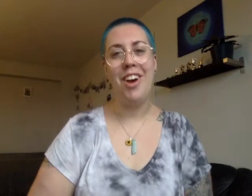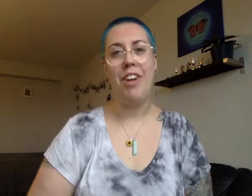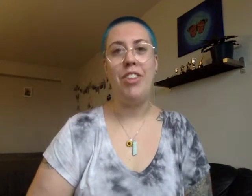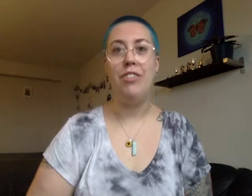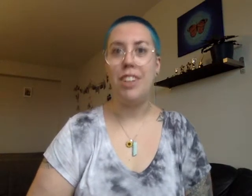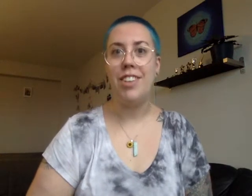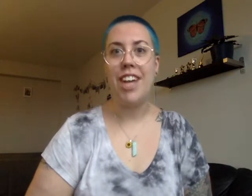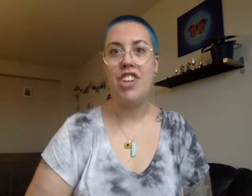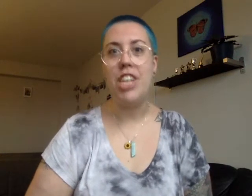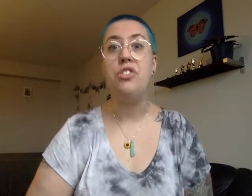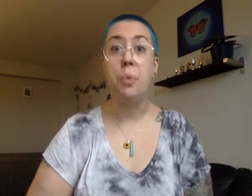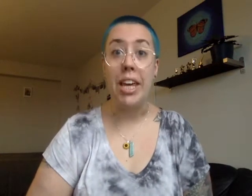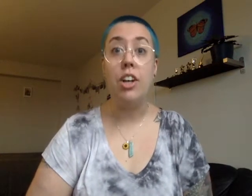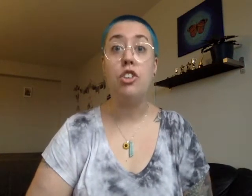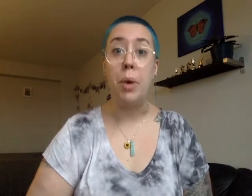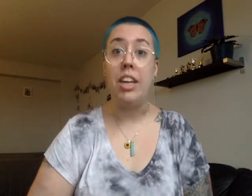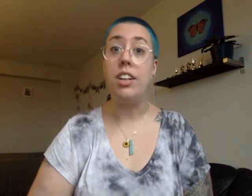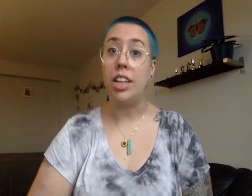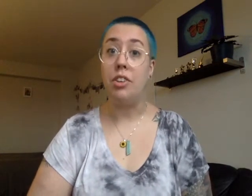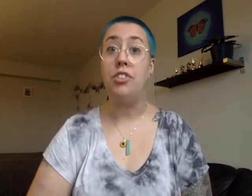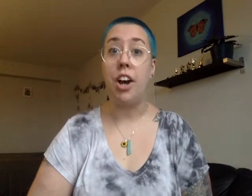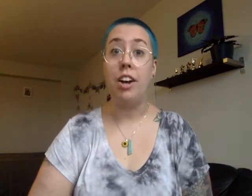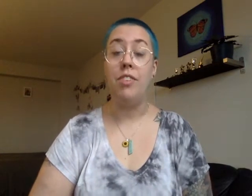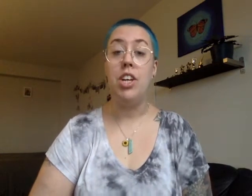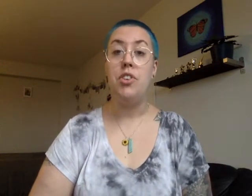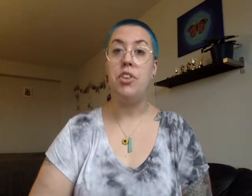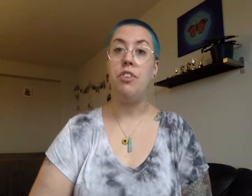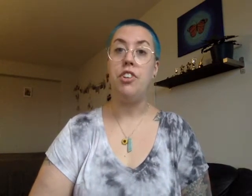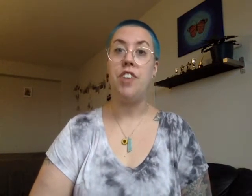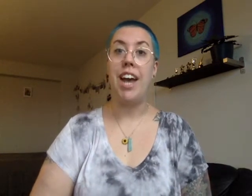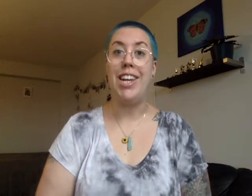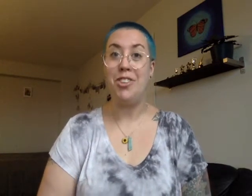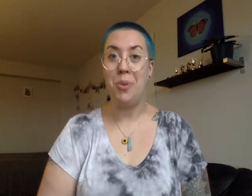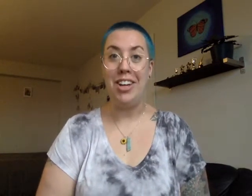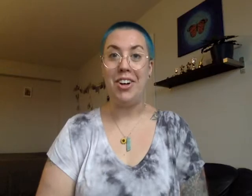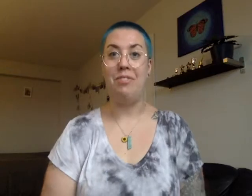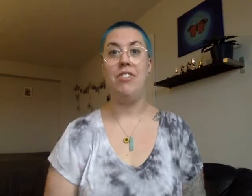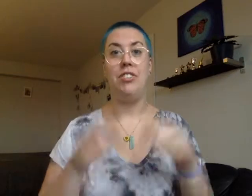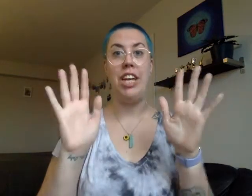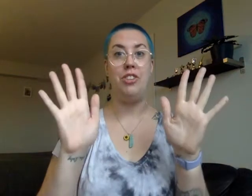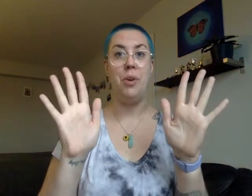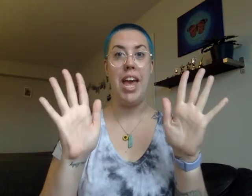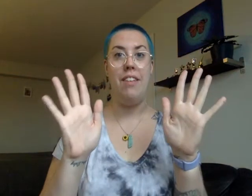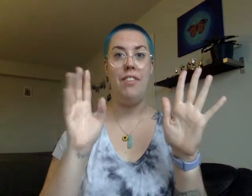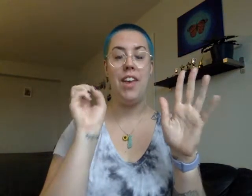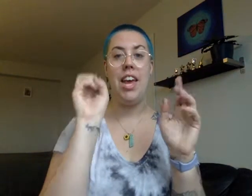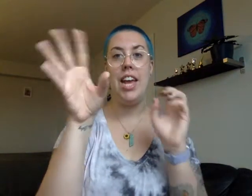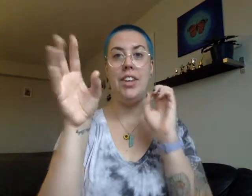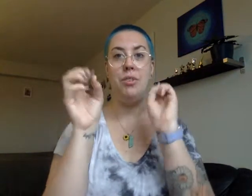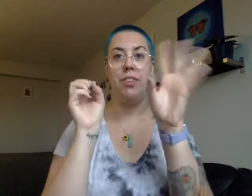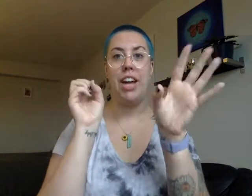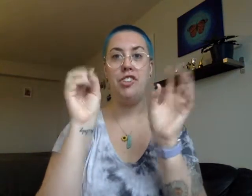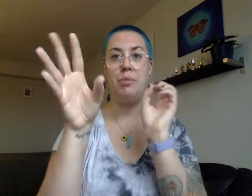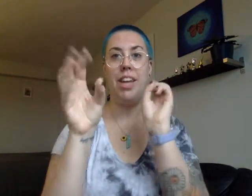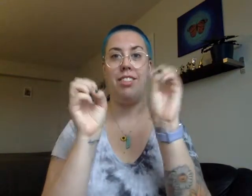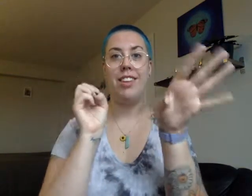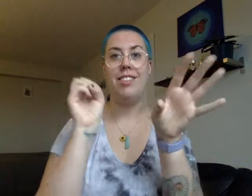All right, the first section is Twinkle Twinkle Little Star. So the first sign is twinkle. You take two hands and you flash them like this.